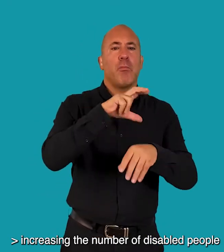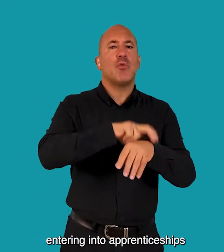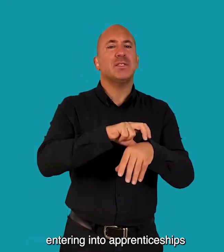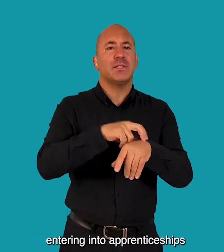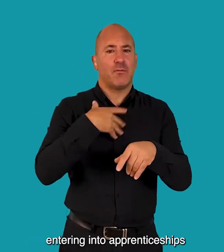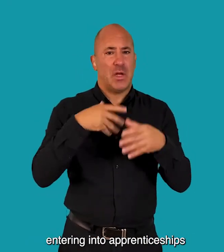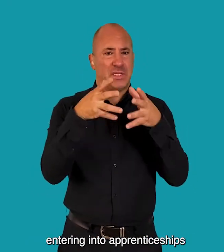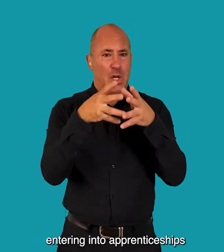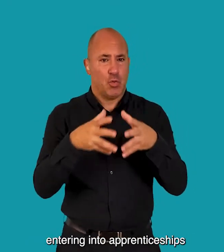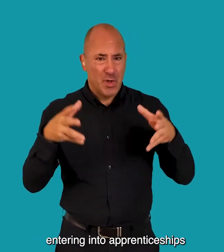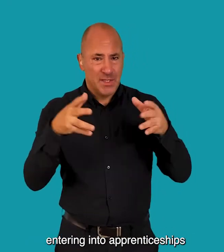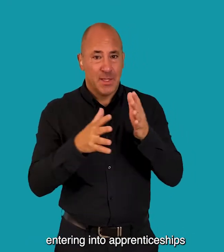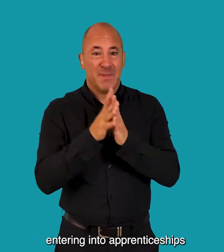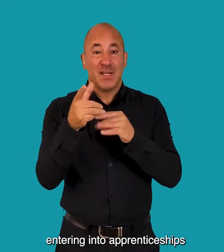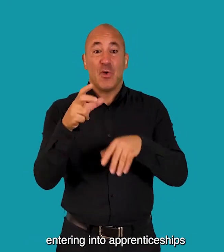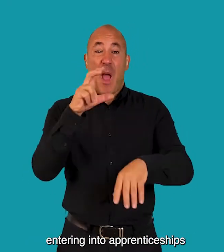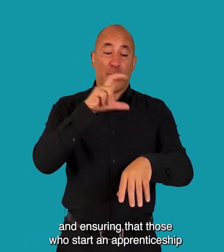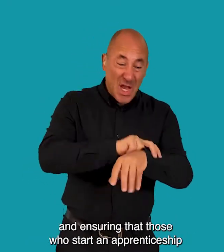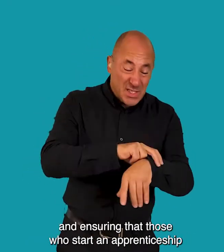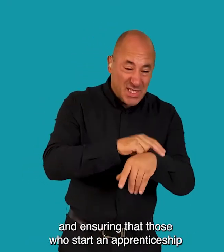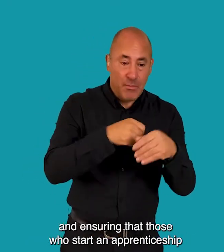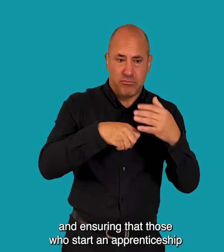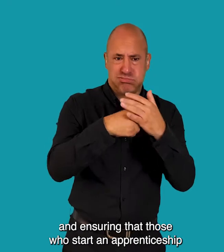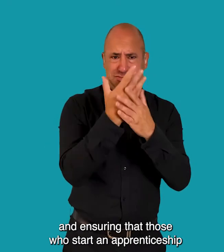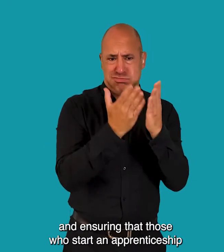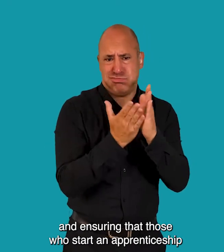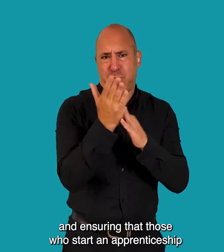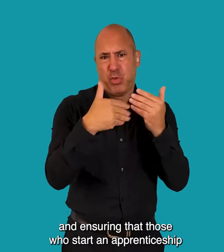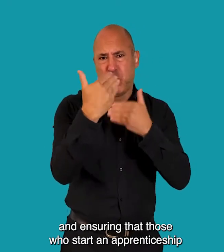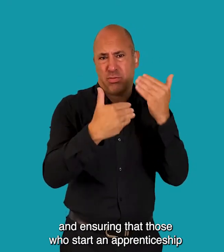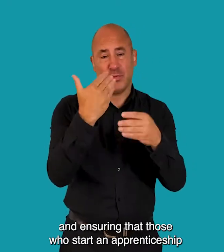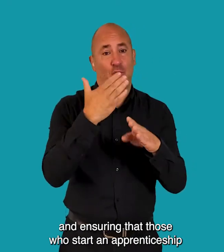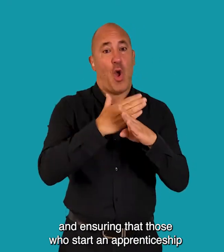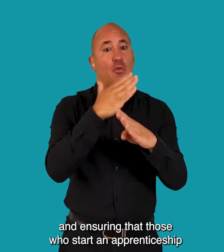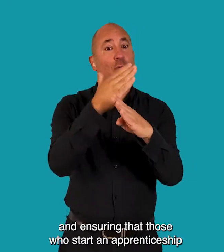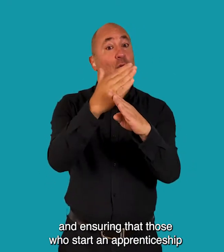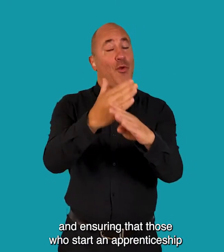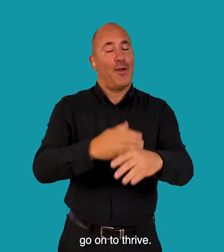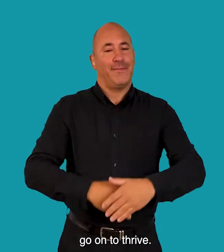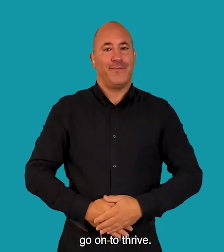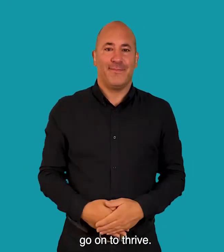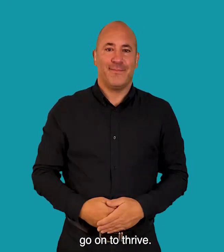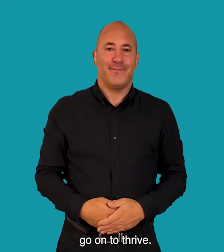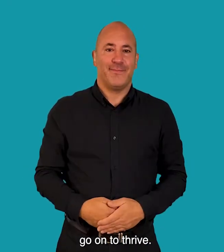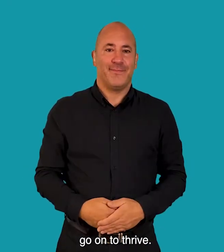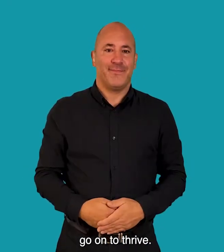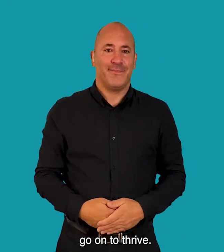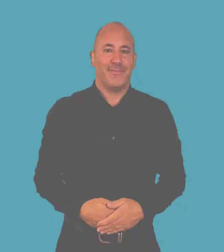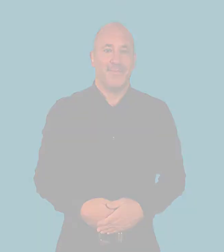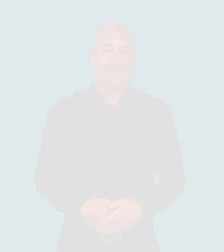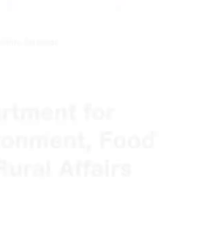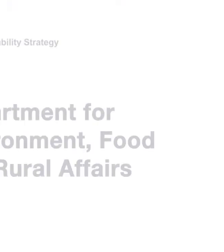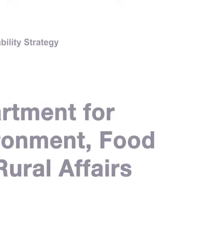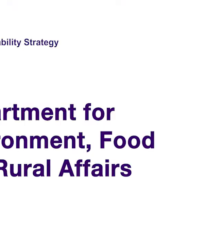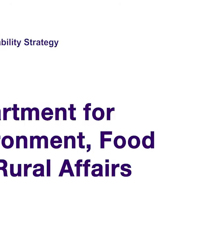people entering into apprenticeships and ensuring that those who start an apprenticeship go on to thrive